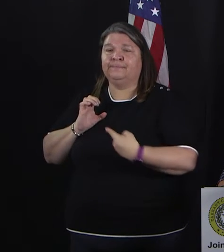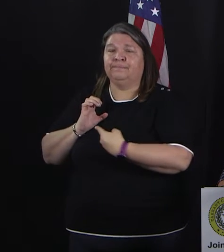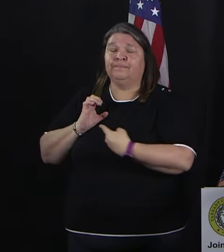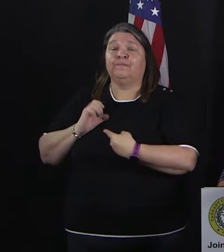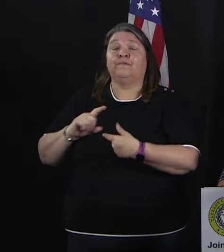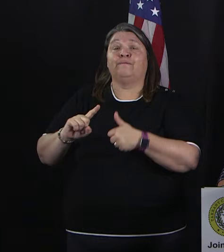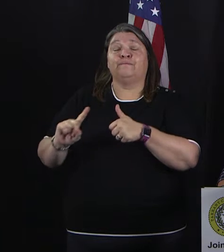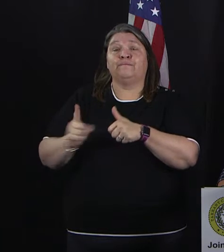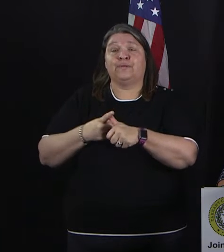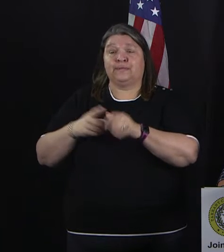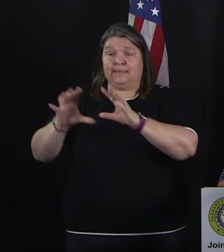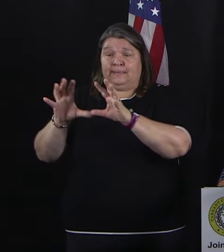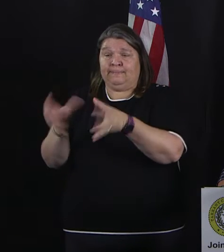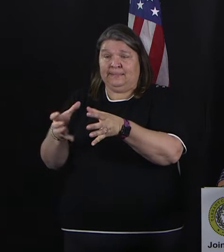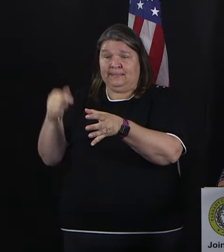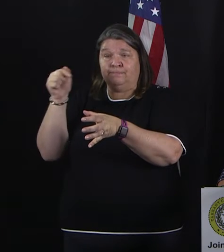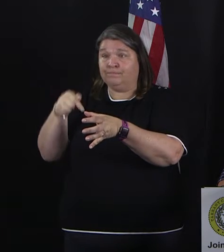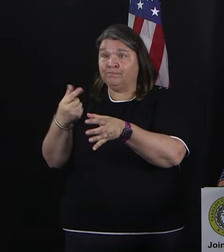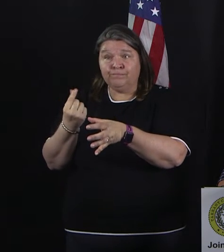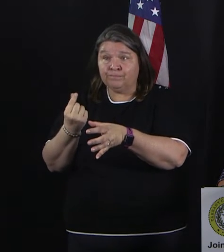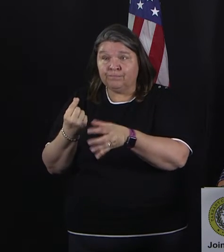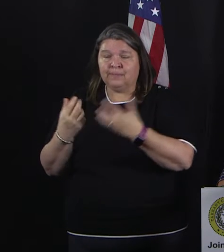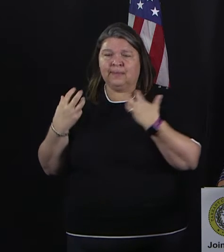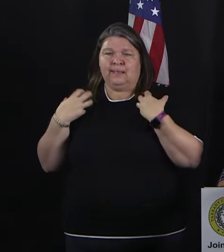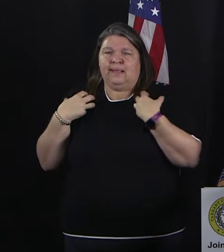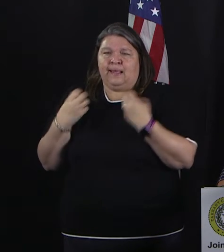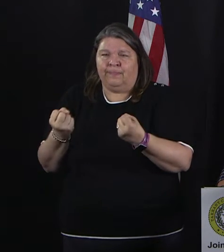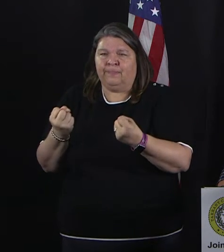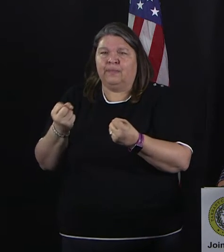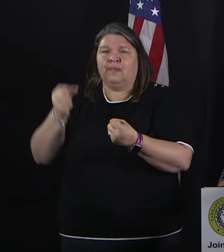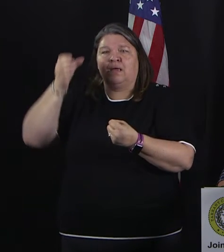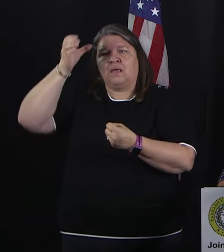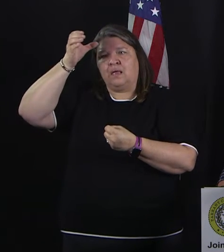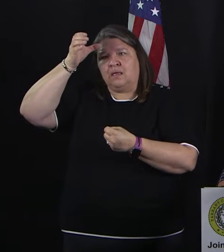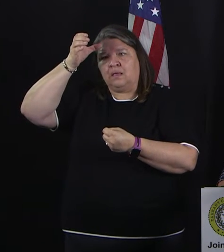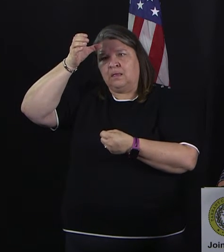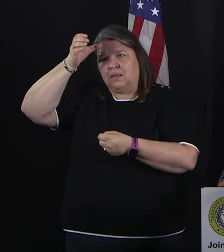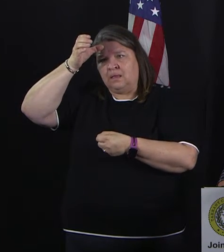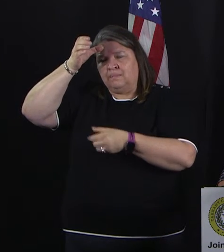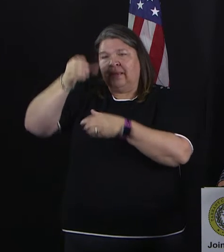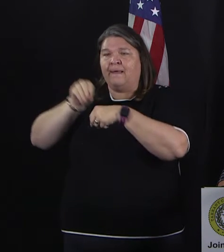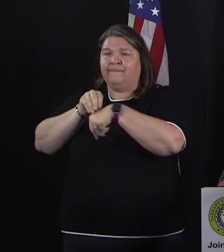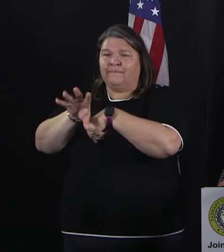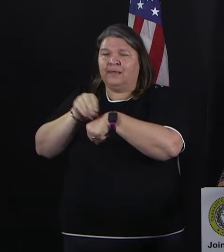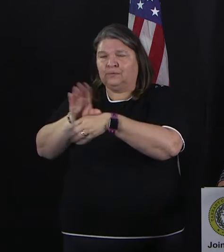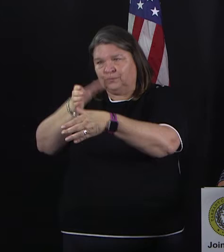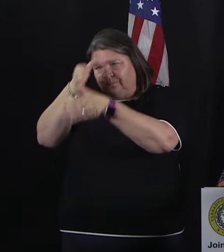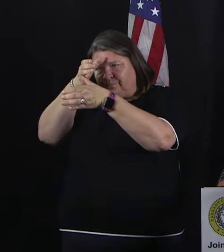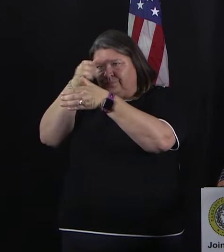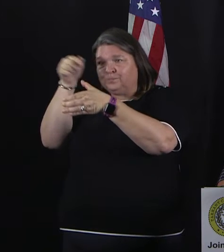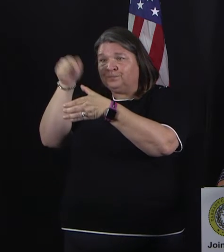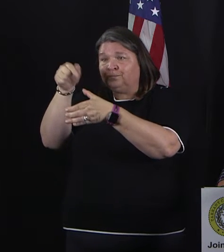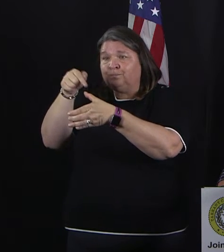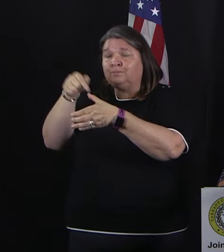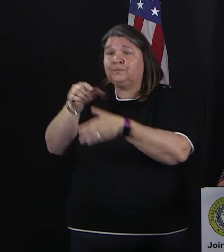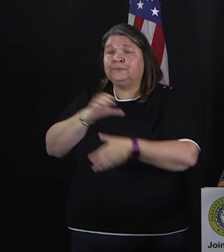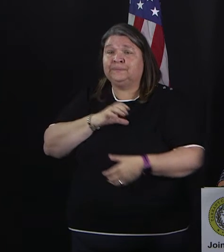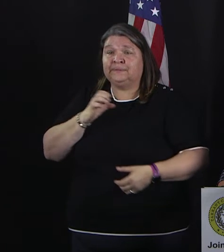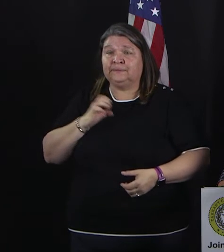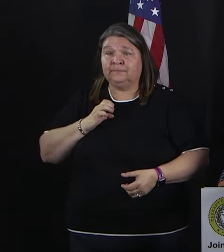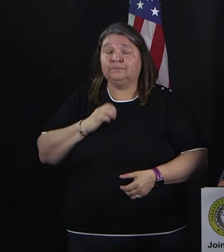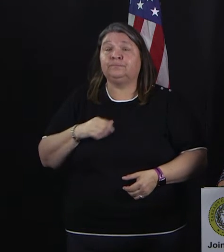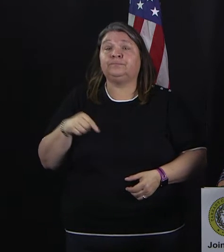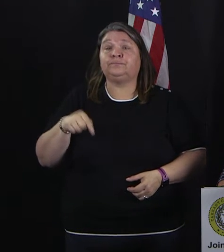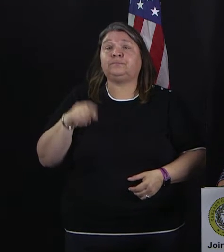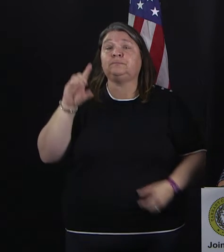advisory – health expert advisory committee. It will be headed by council members Dennis Shingleton and council member